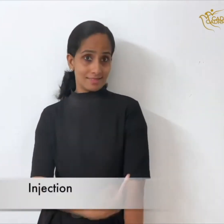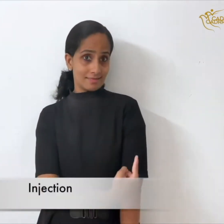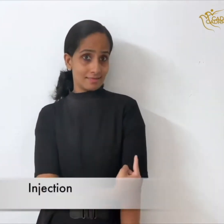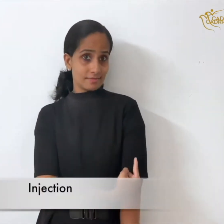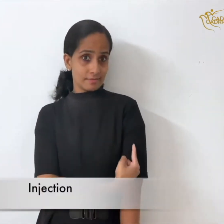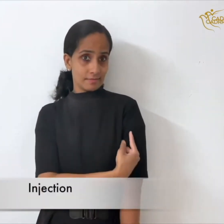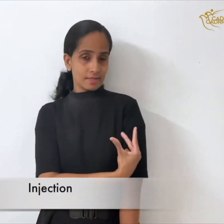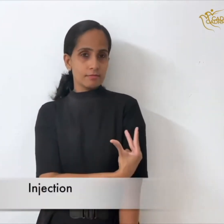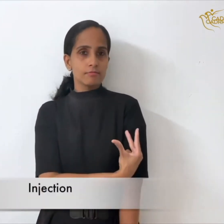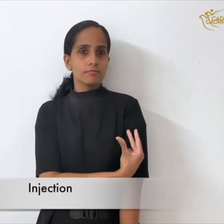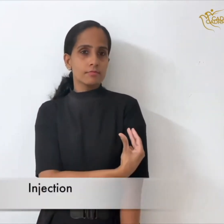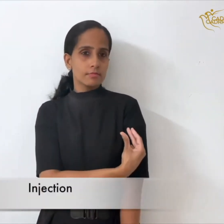injection